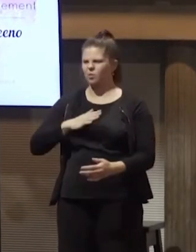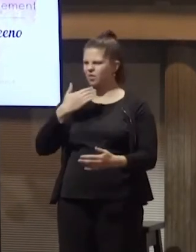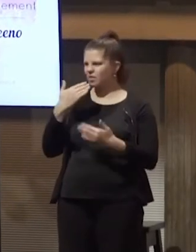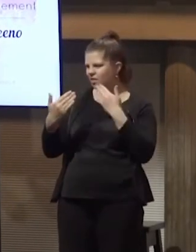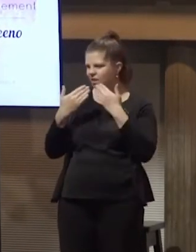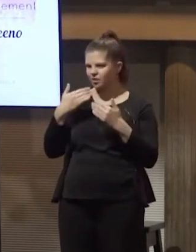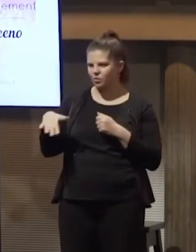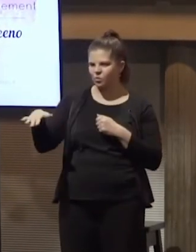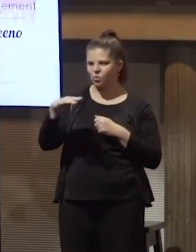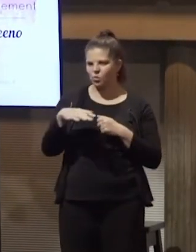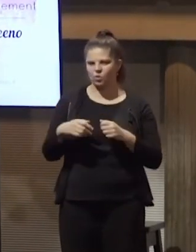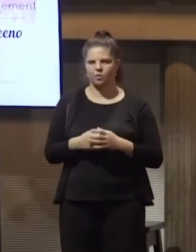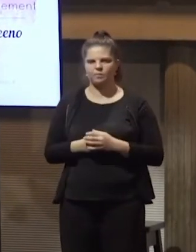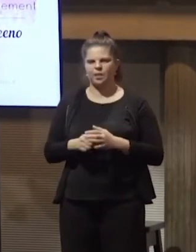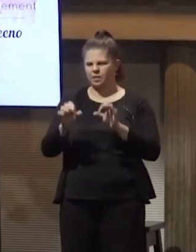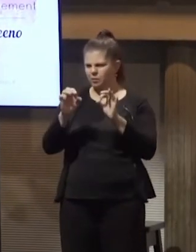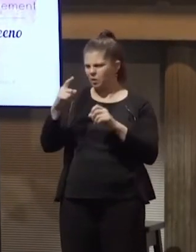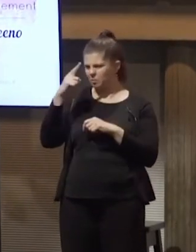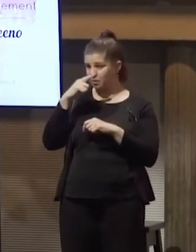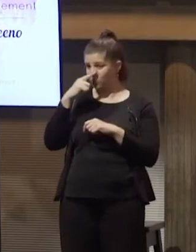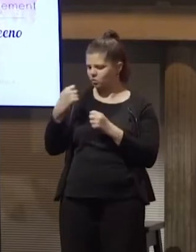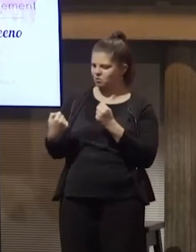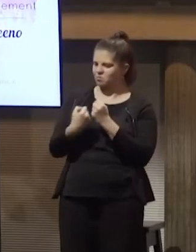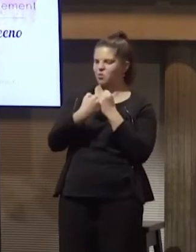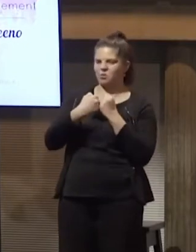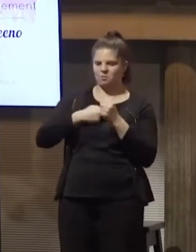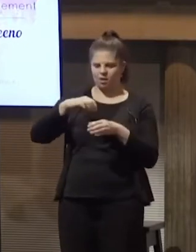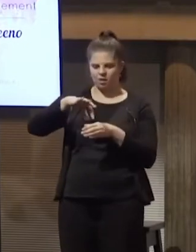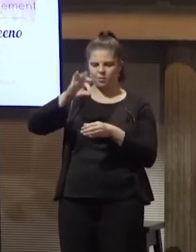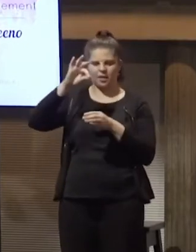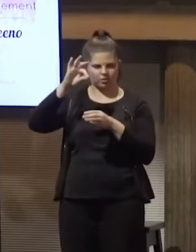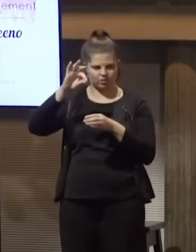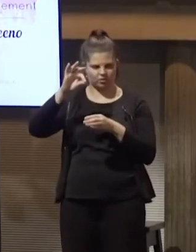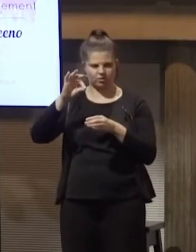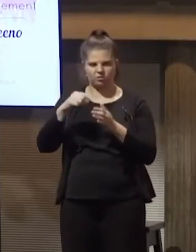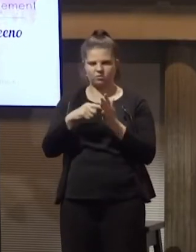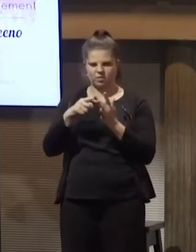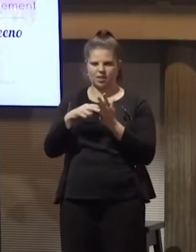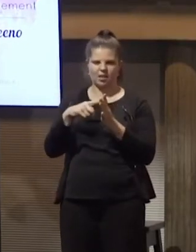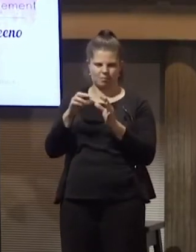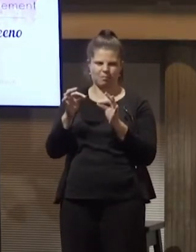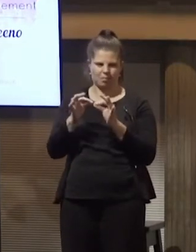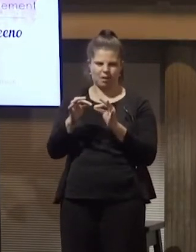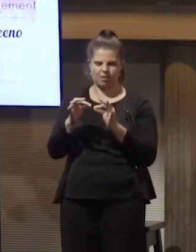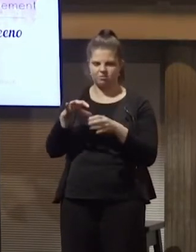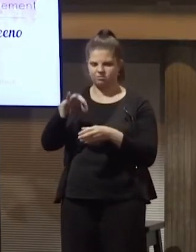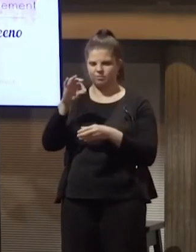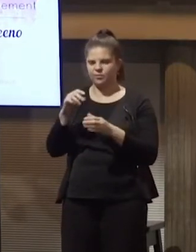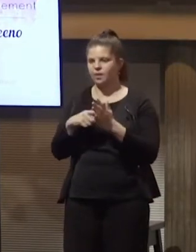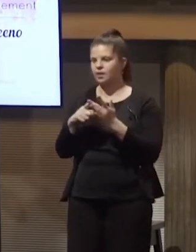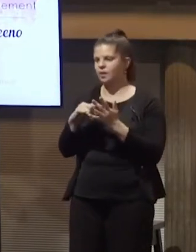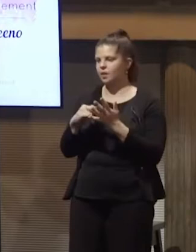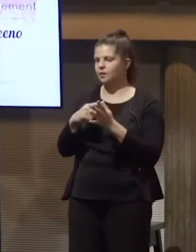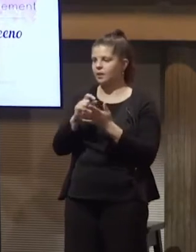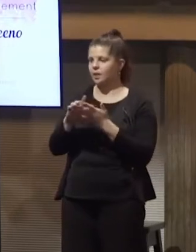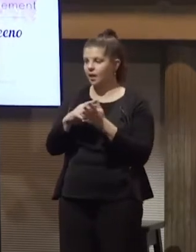especially the people who supported my nomination, written by Tina Bowne, Lisa Cahill,